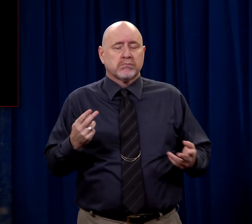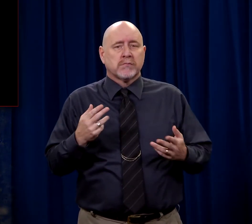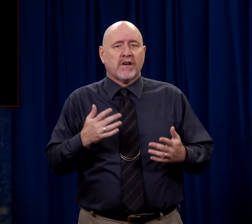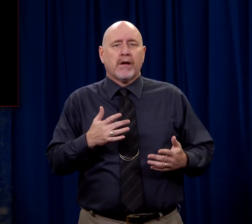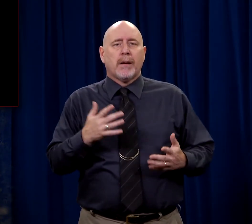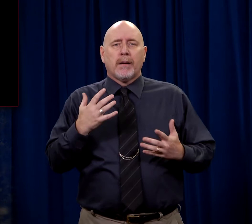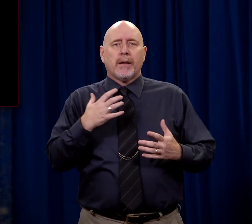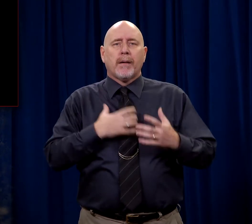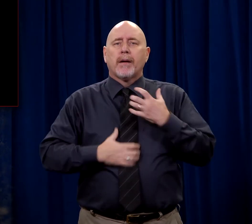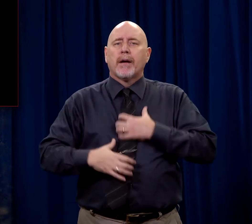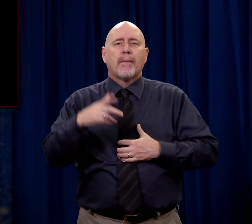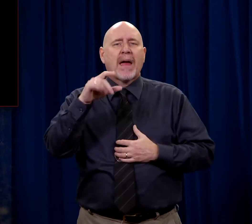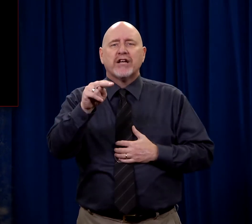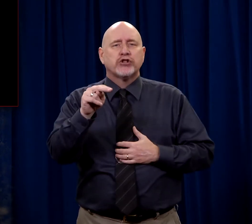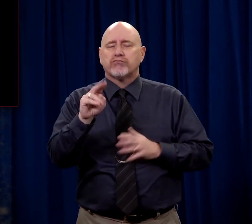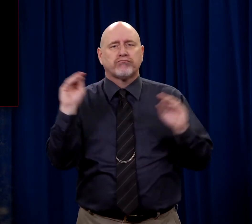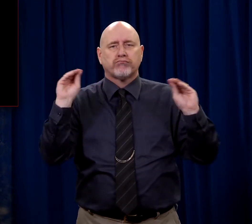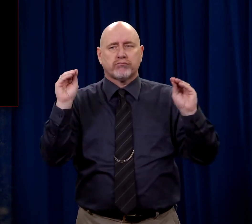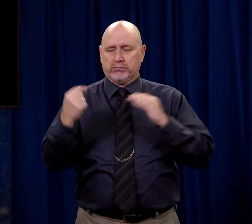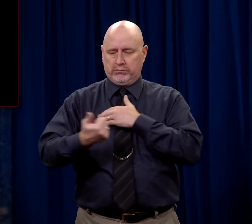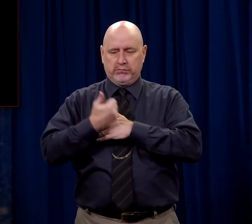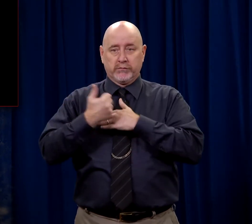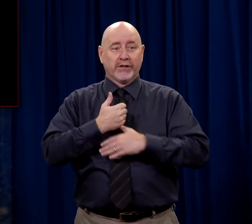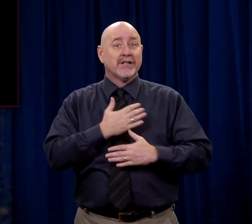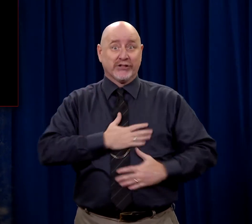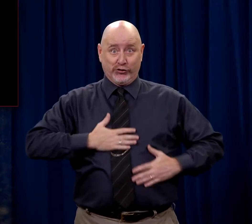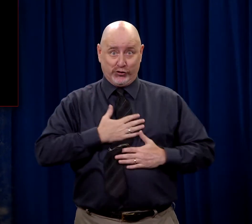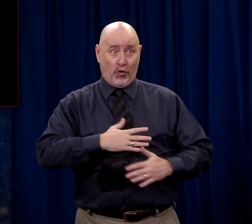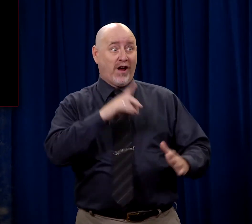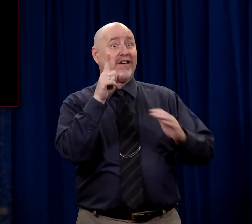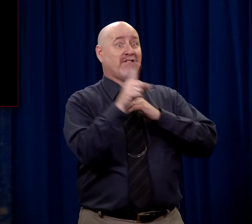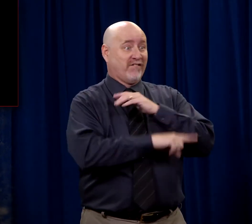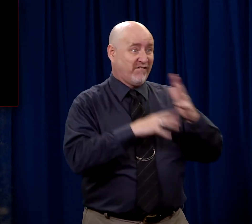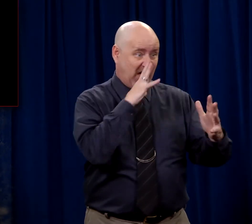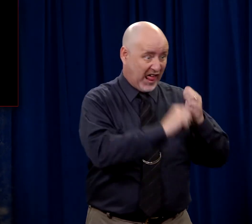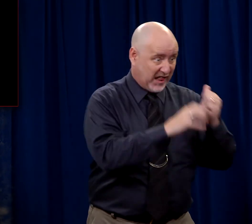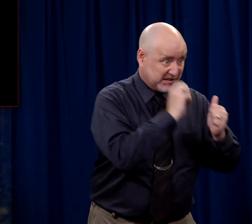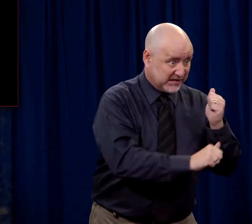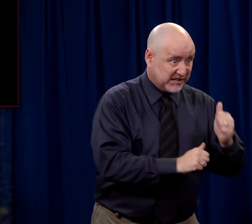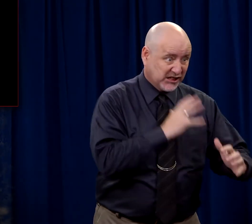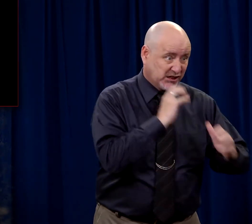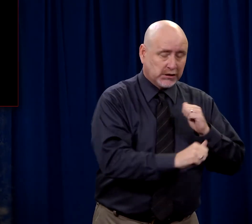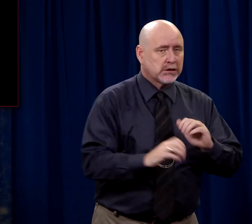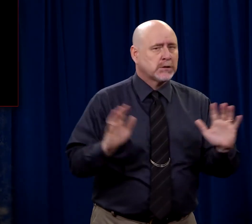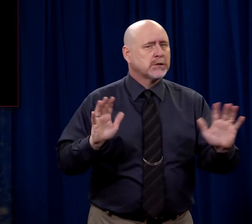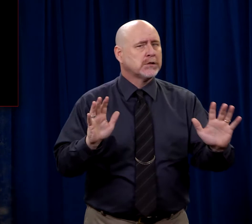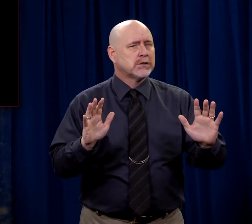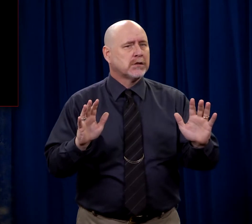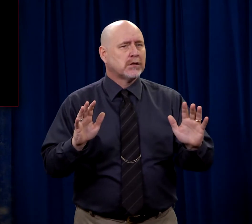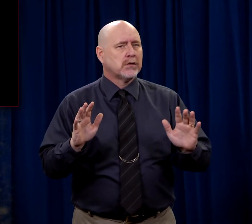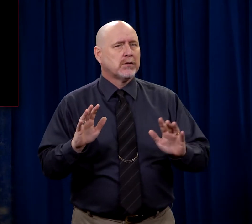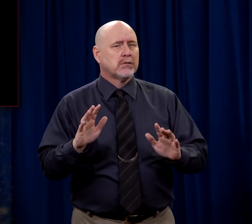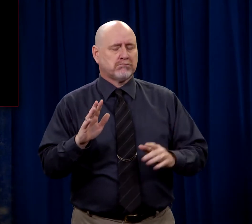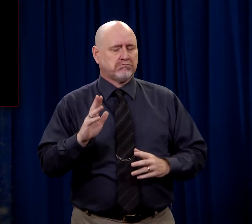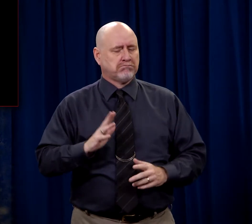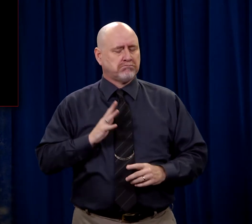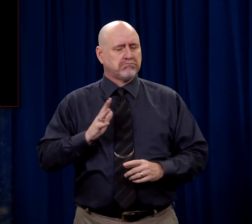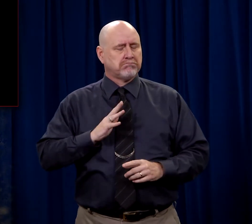Totally devoid of passion. He could not be accused of enjoying violence and indulging in cruelty. Far more